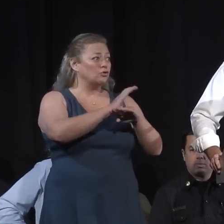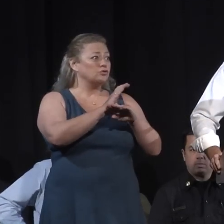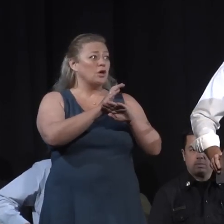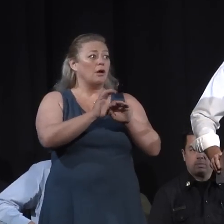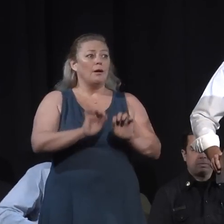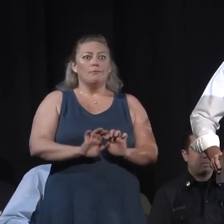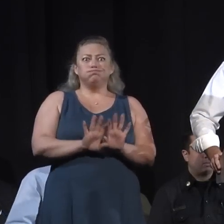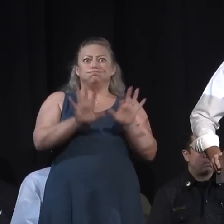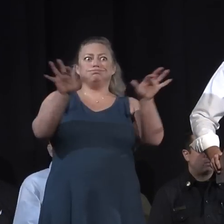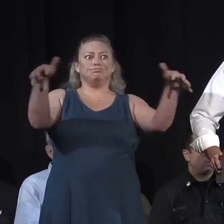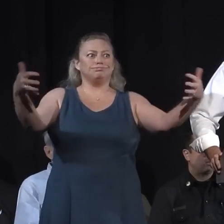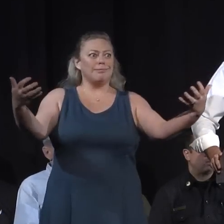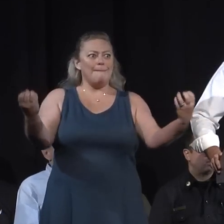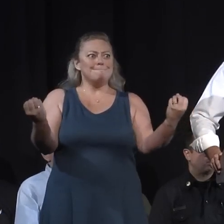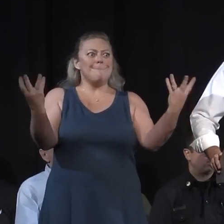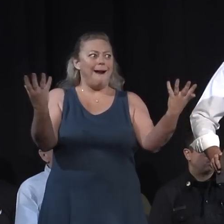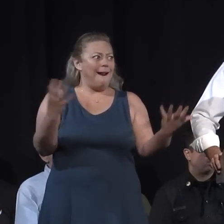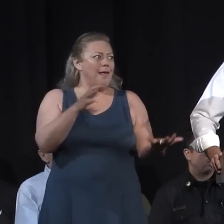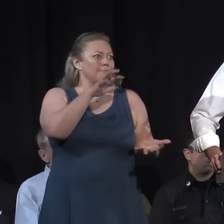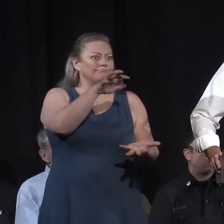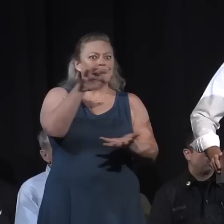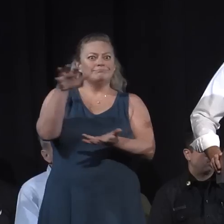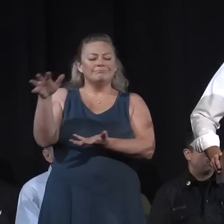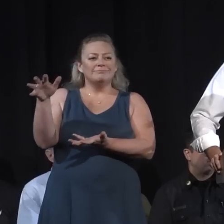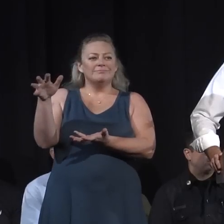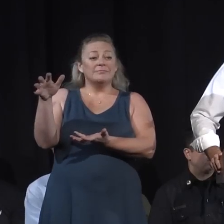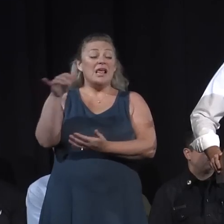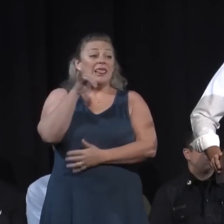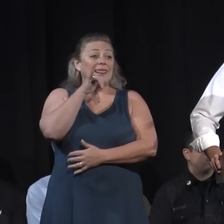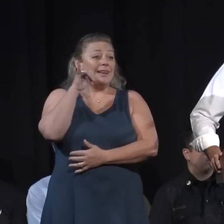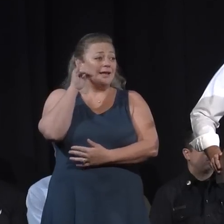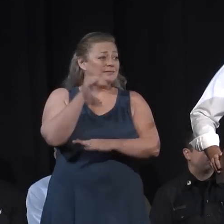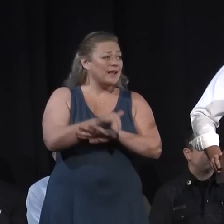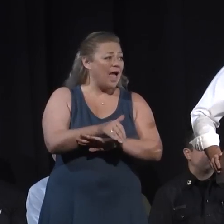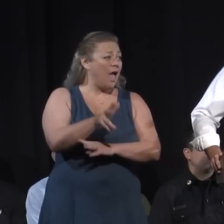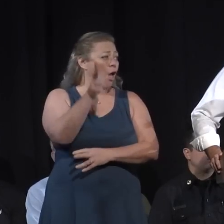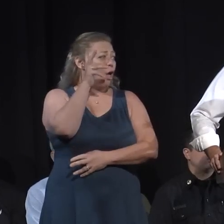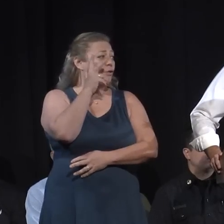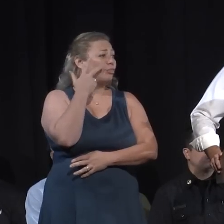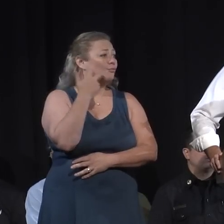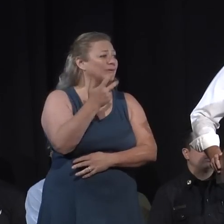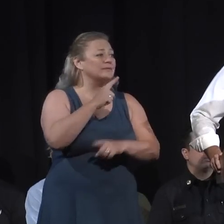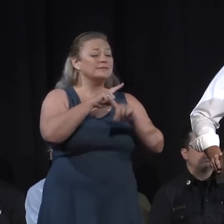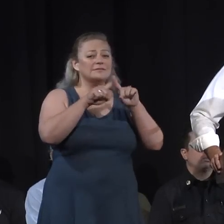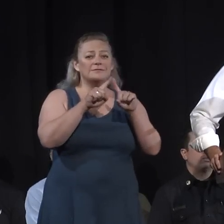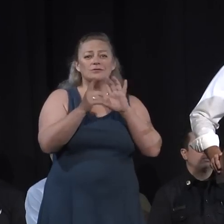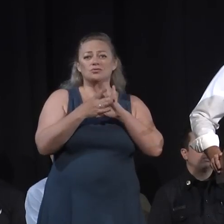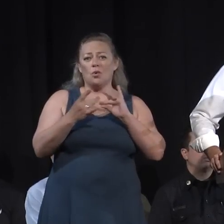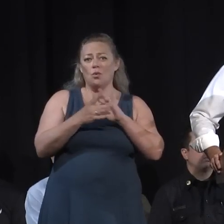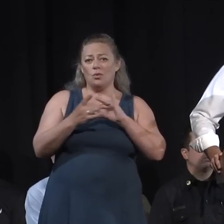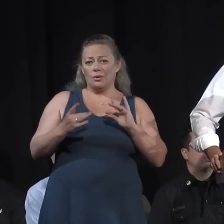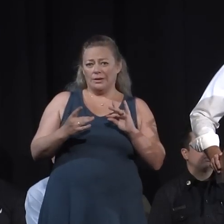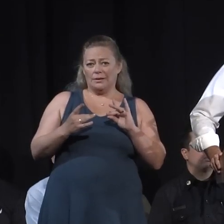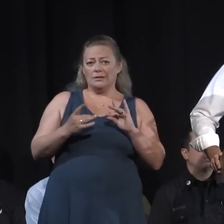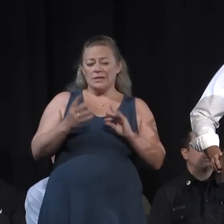Just last night I've heard three stories at different restaurants downtown.